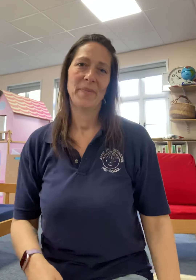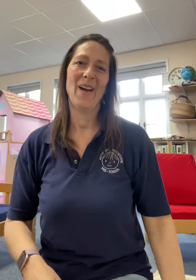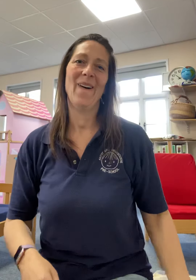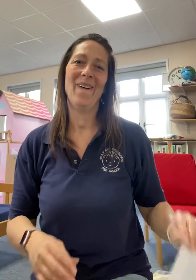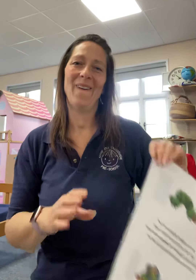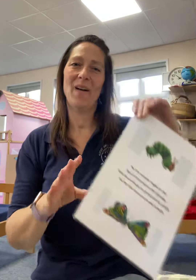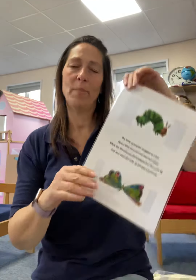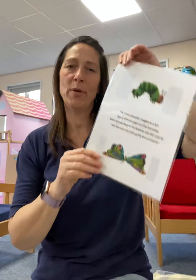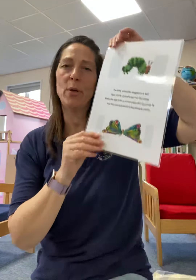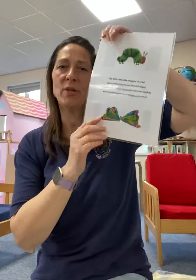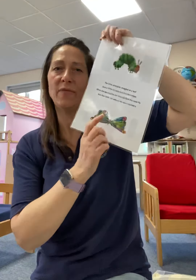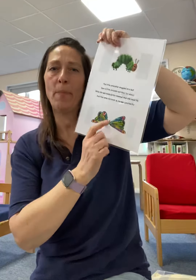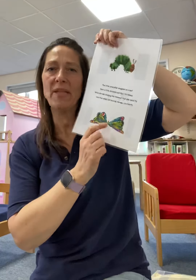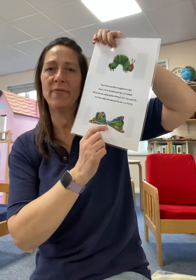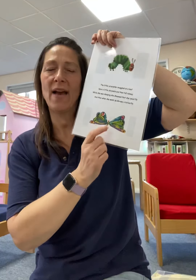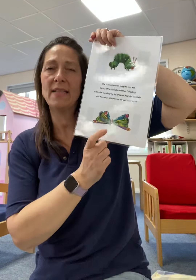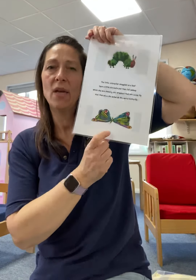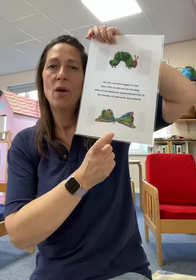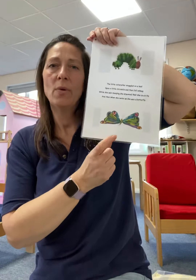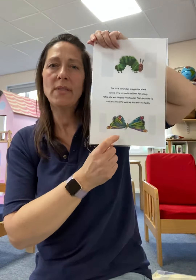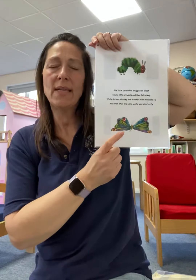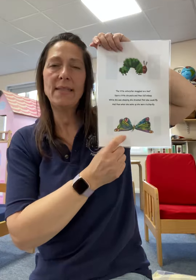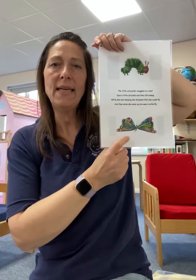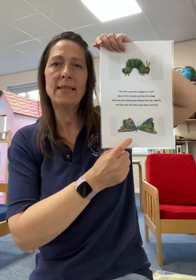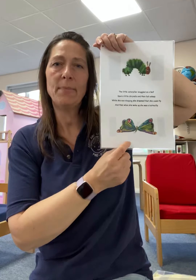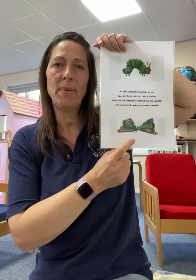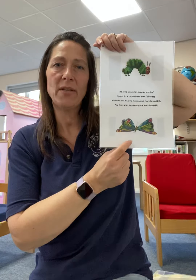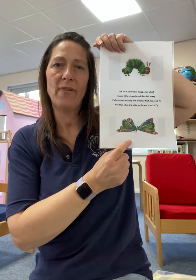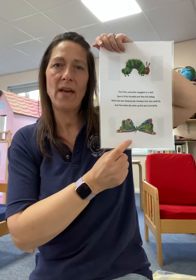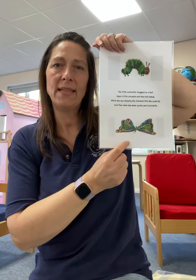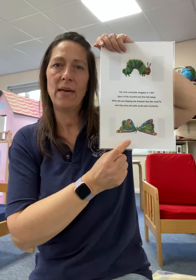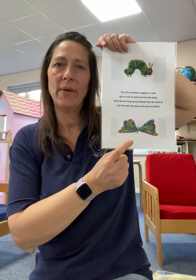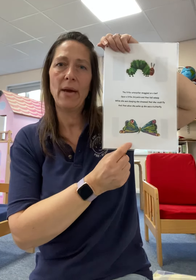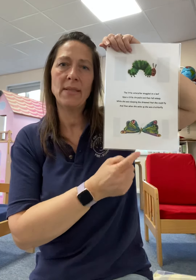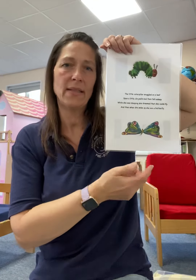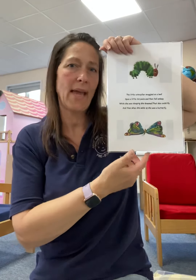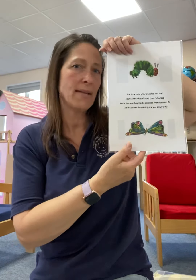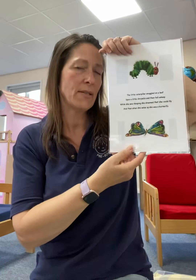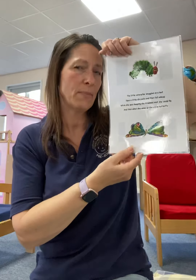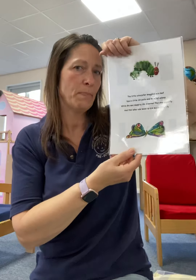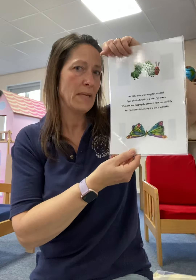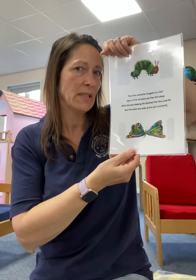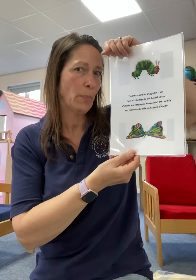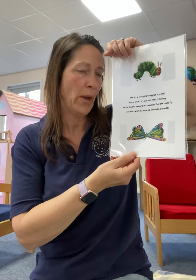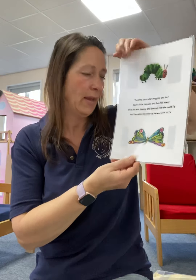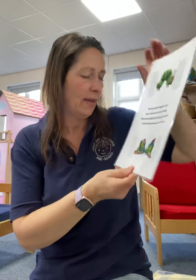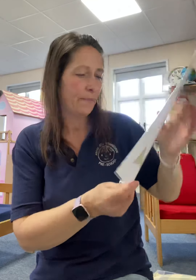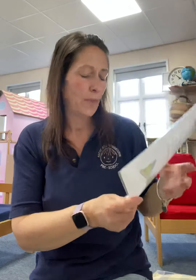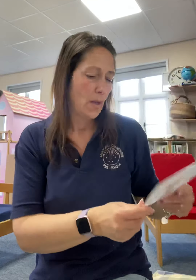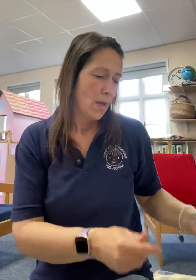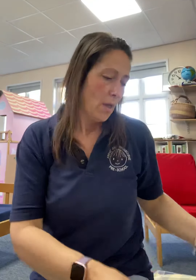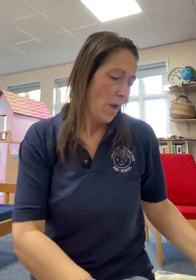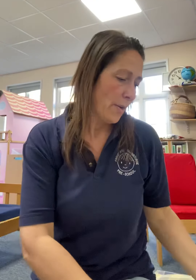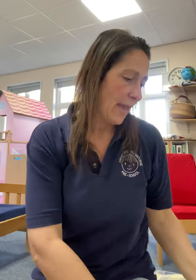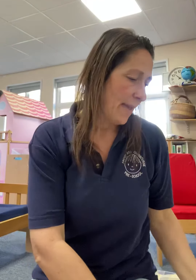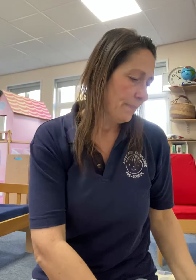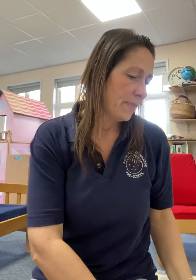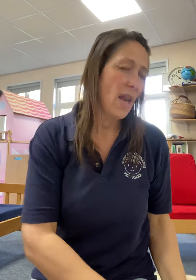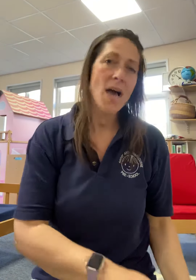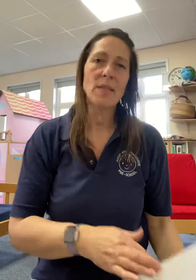Ah beautiful butterflies. We'll start seeing some butterflies out now. It's getting to be spring. Okay. The last